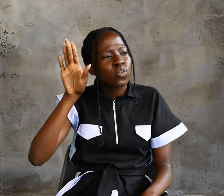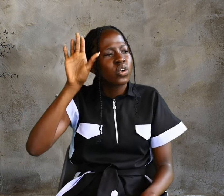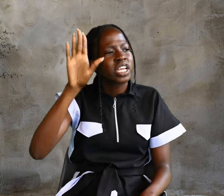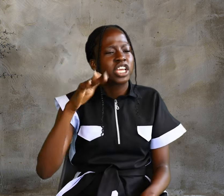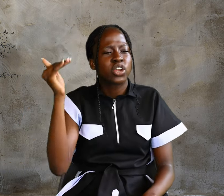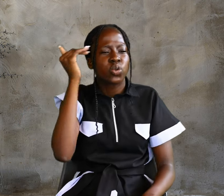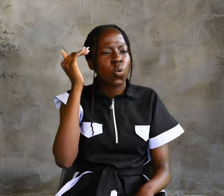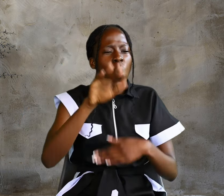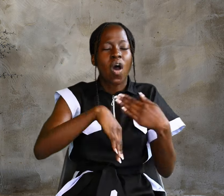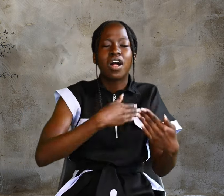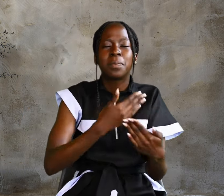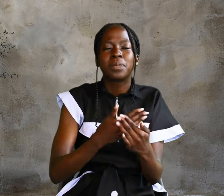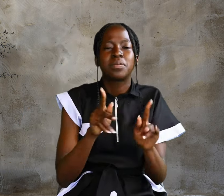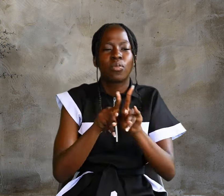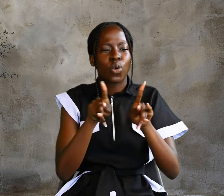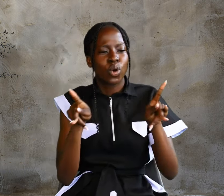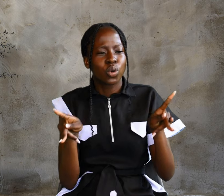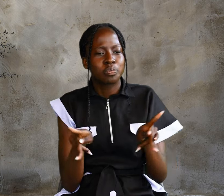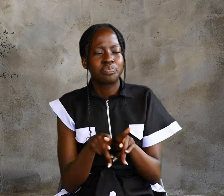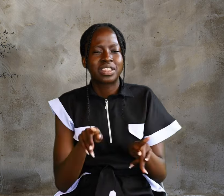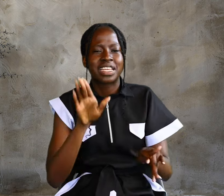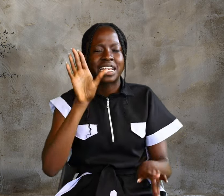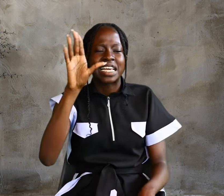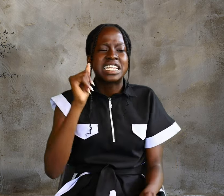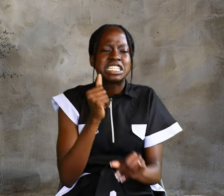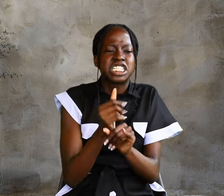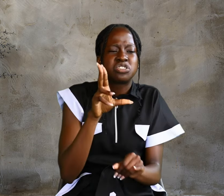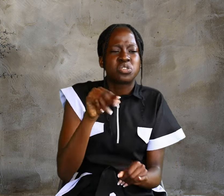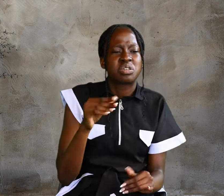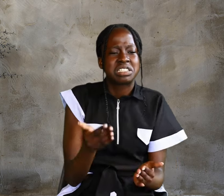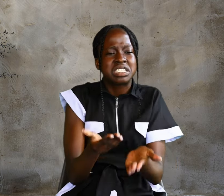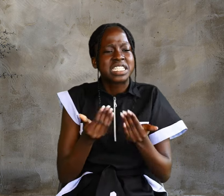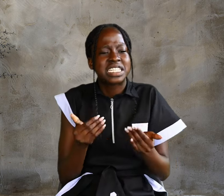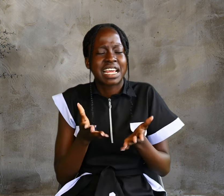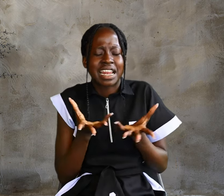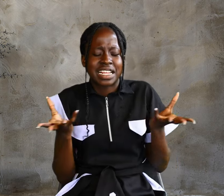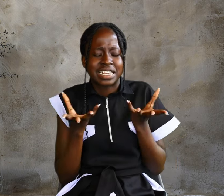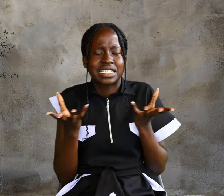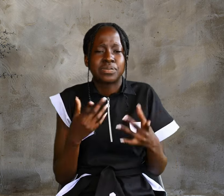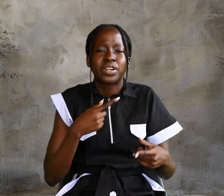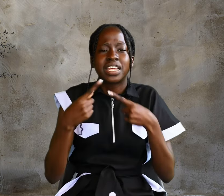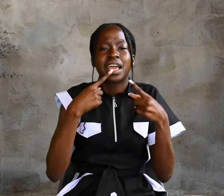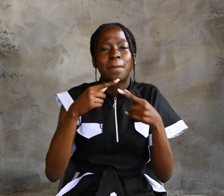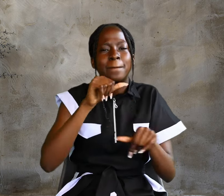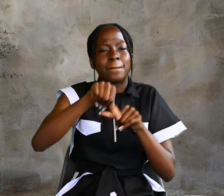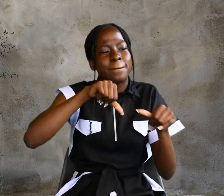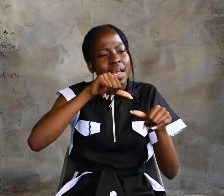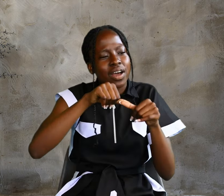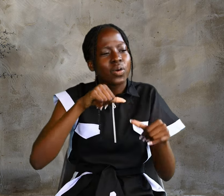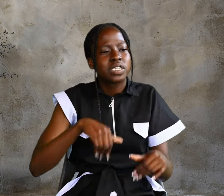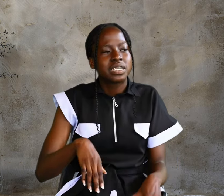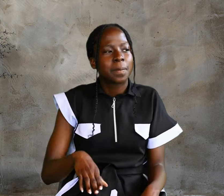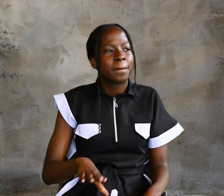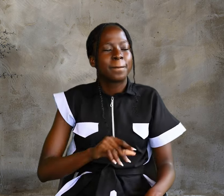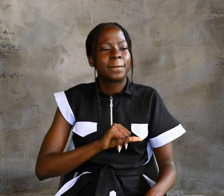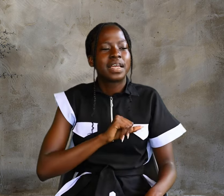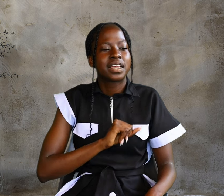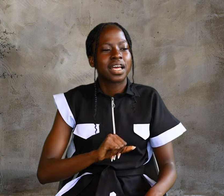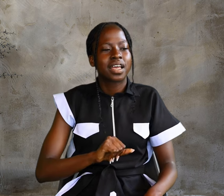knew All people He did not need Any testimony About mankind For